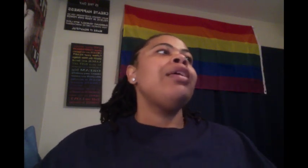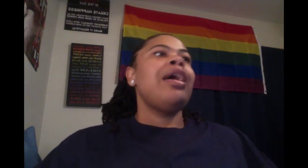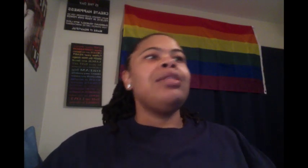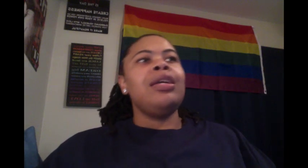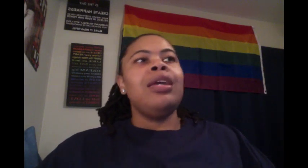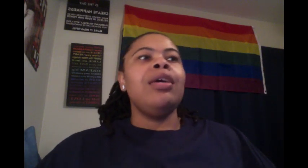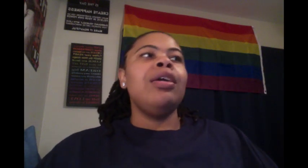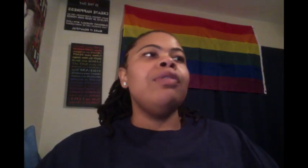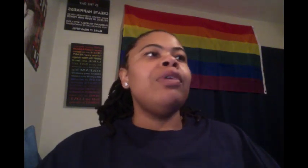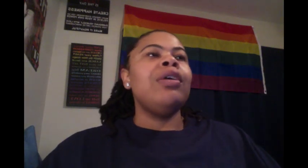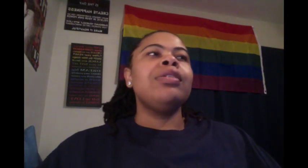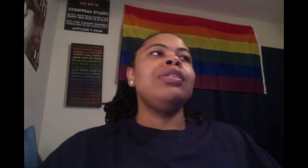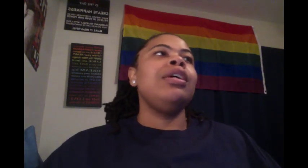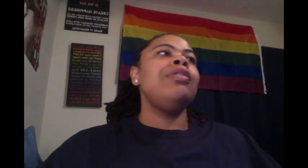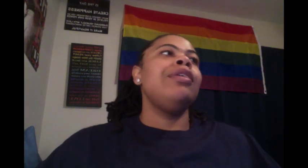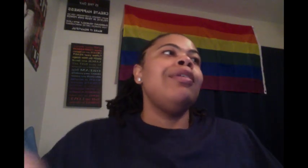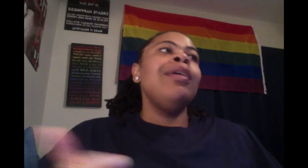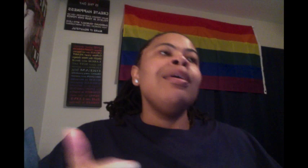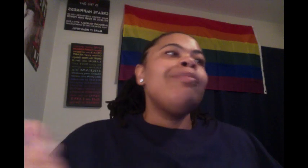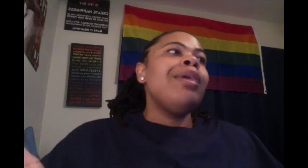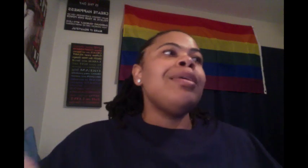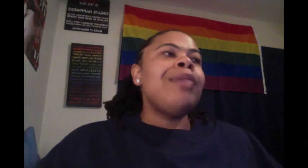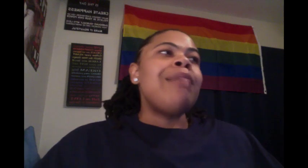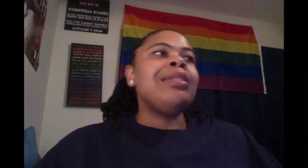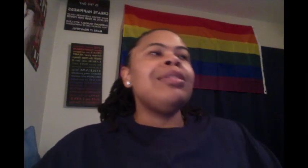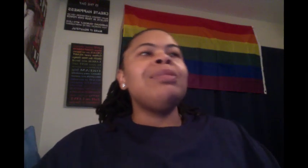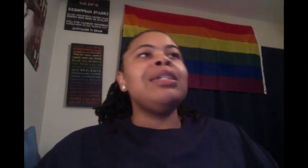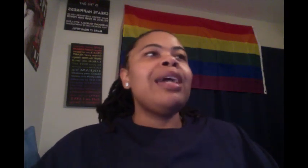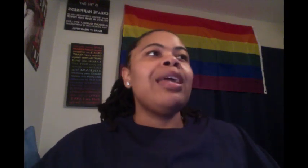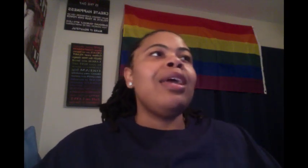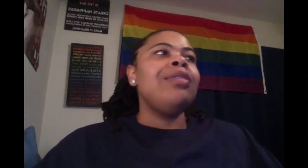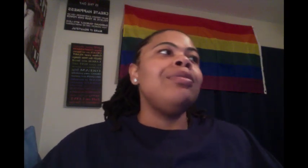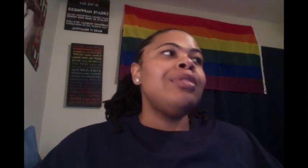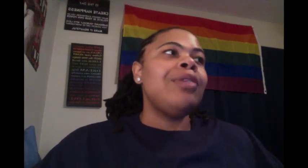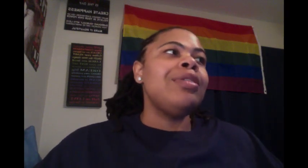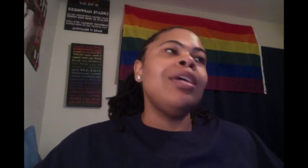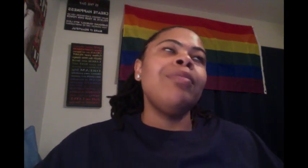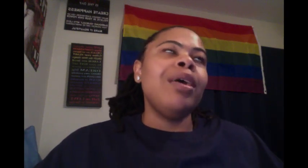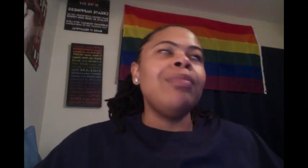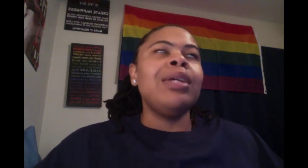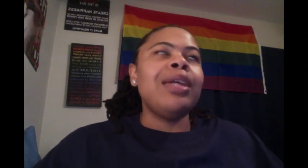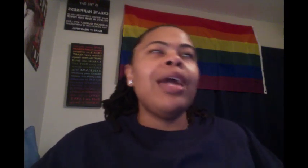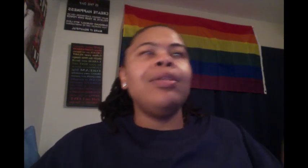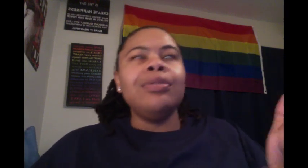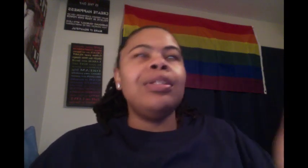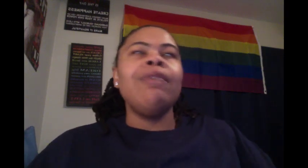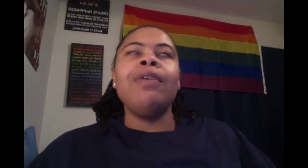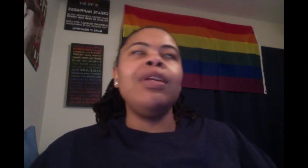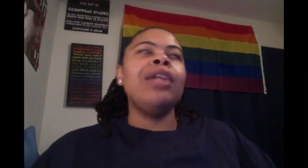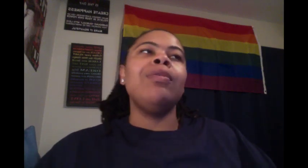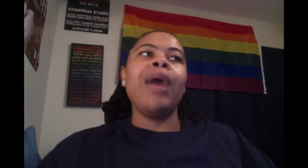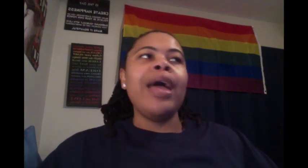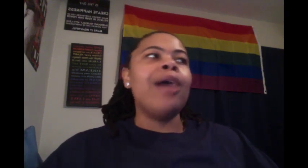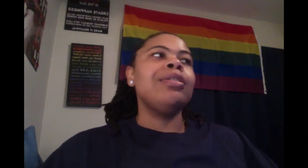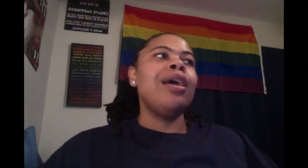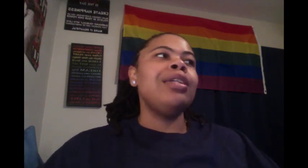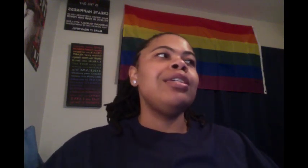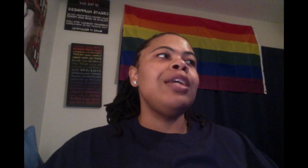got to take care of other folks and then, you know, breaking promises because I can't do certain stuff with her because I got to do stuff over here at the White House and all that shit.